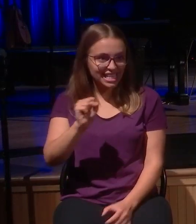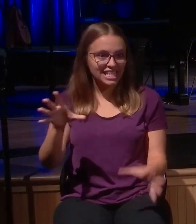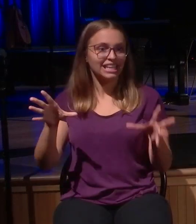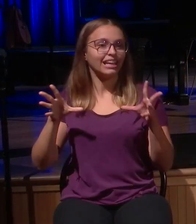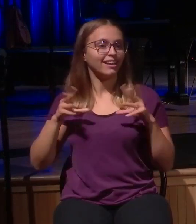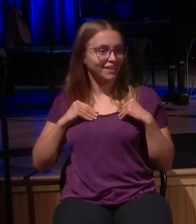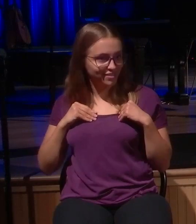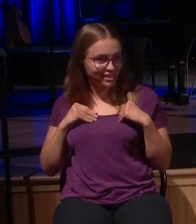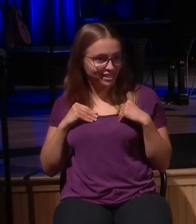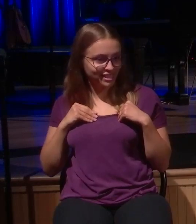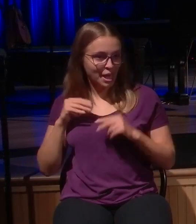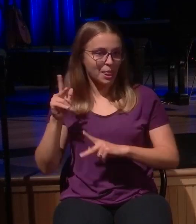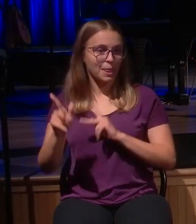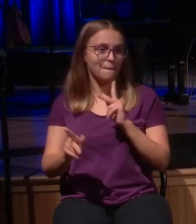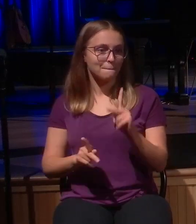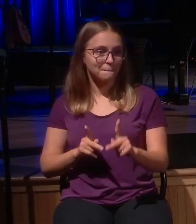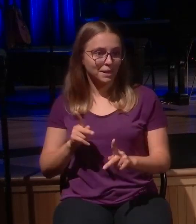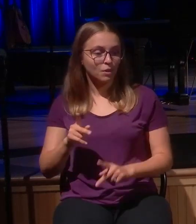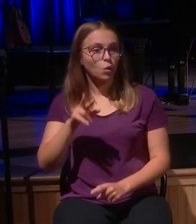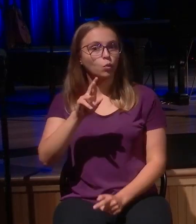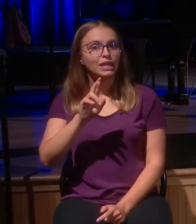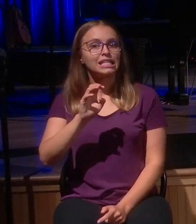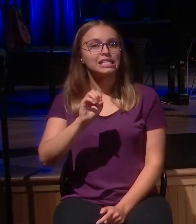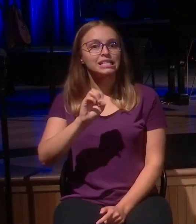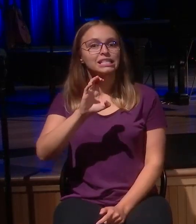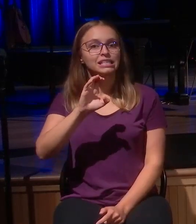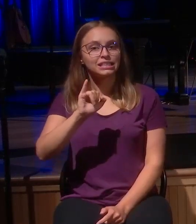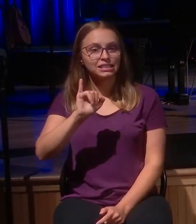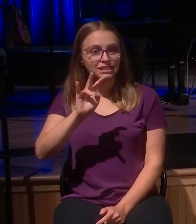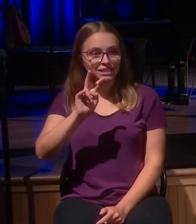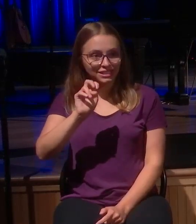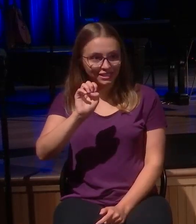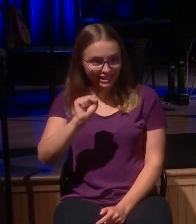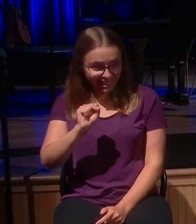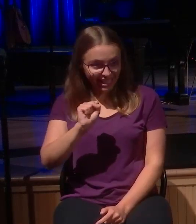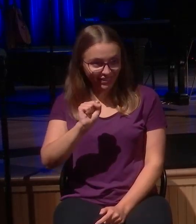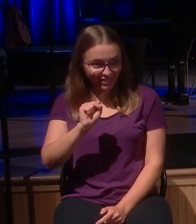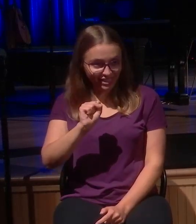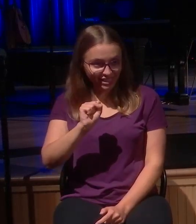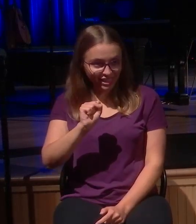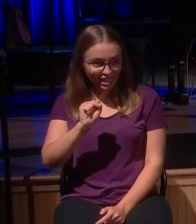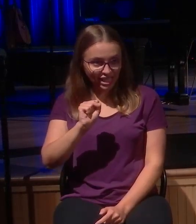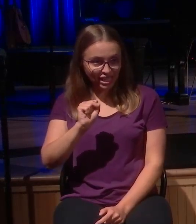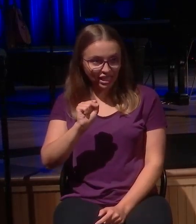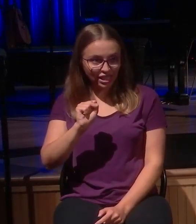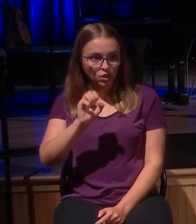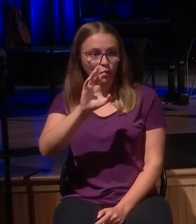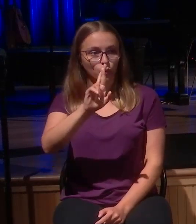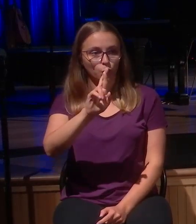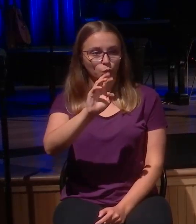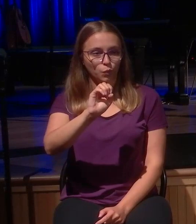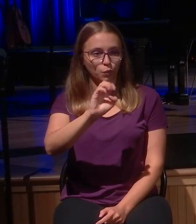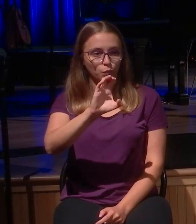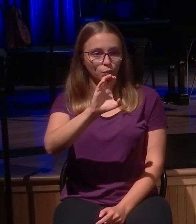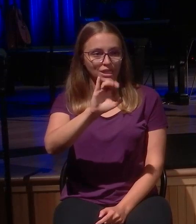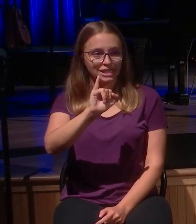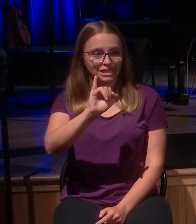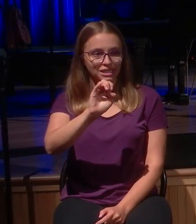This man receives sinners and eats with them. Look at verse 3. And so he told them a